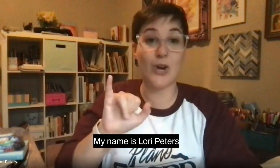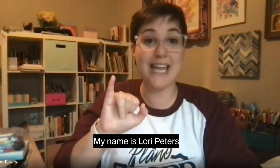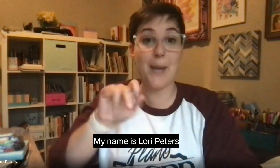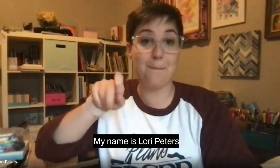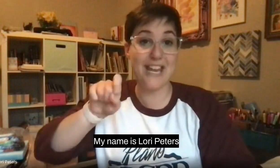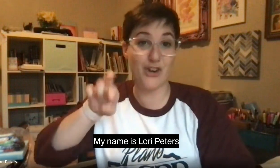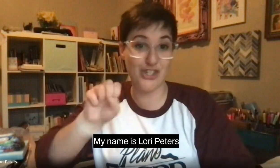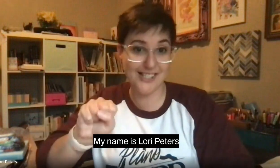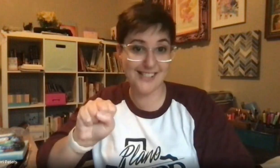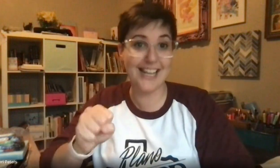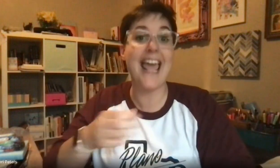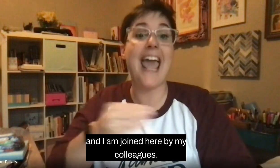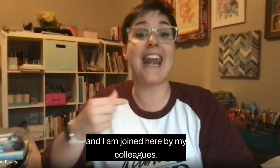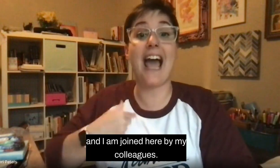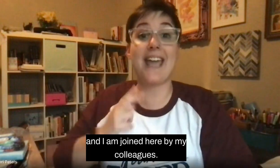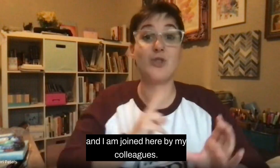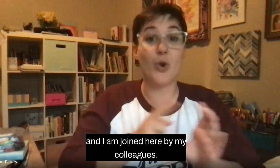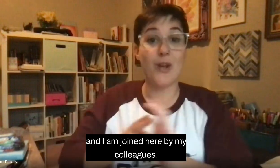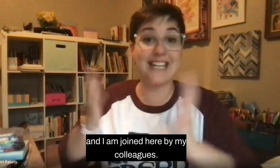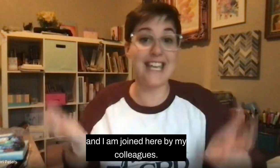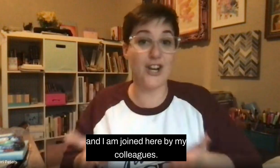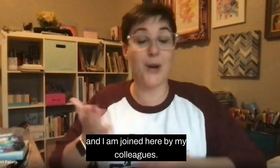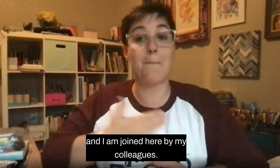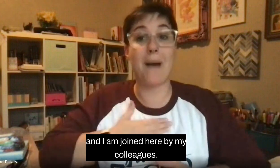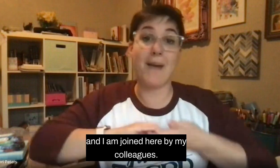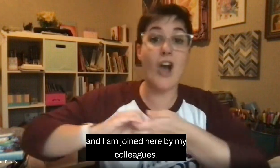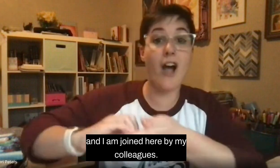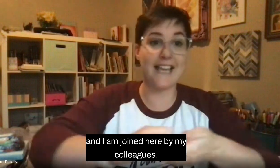Peters and I am joined here by my colleagues.